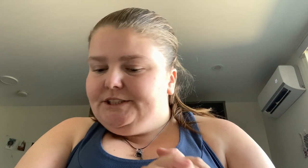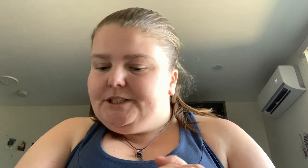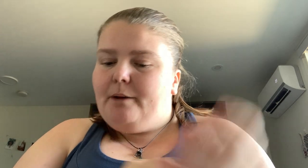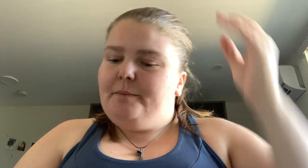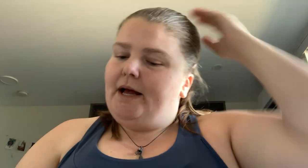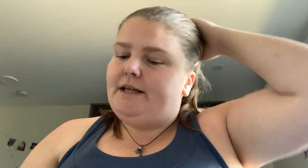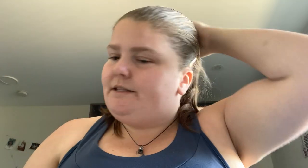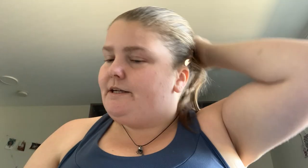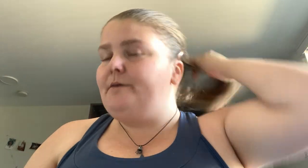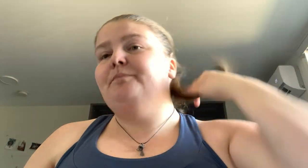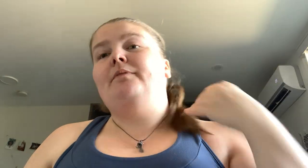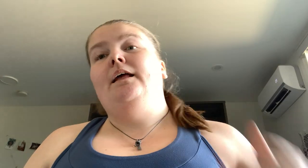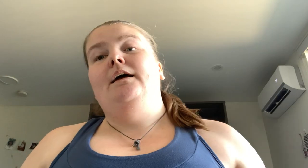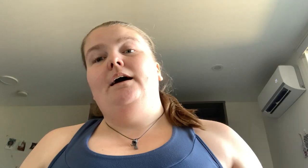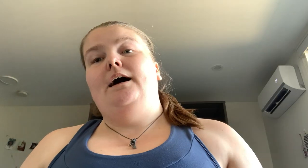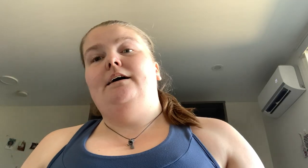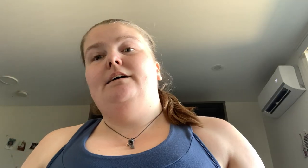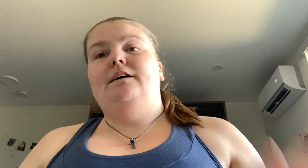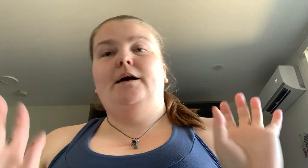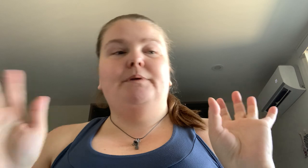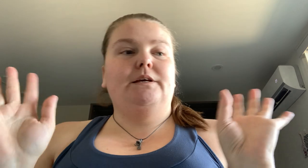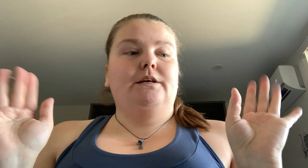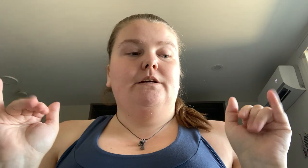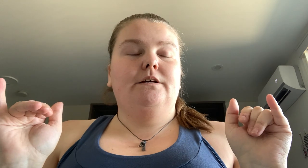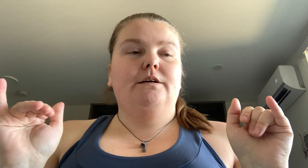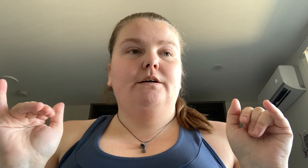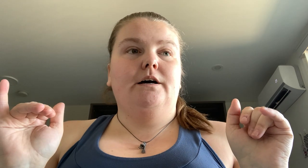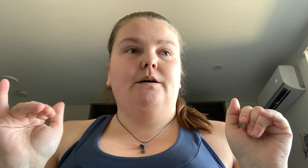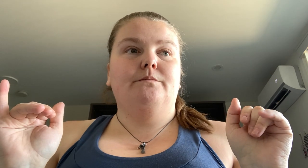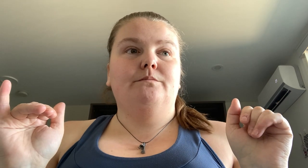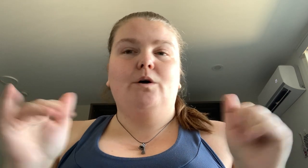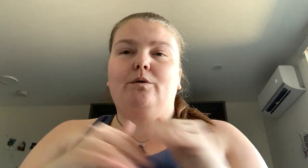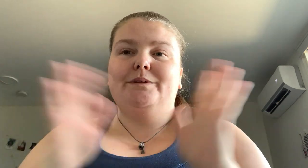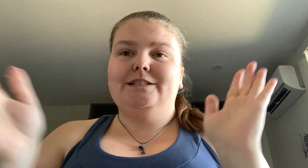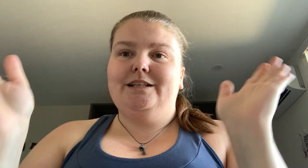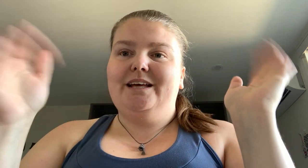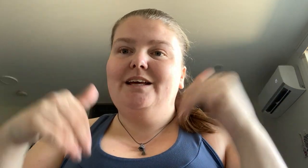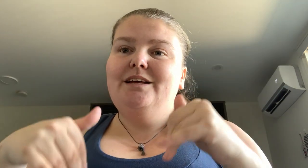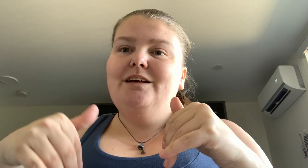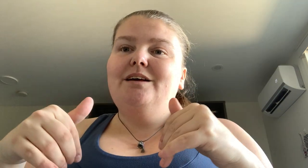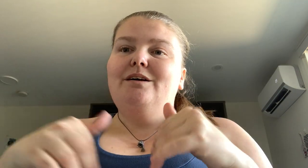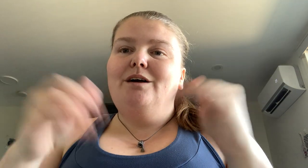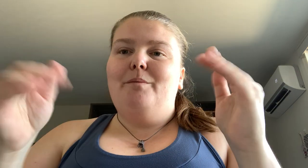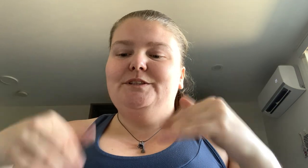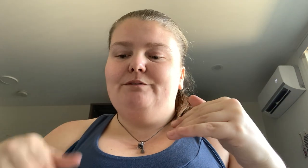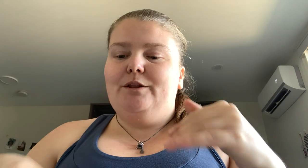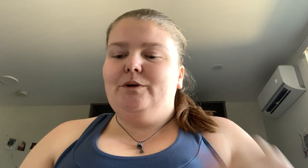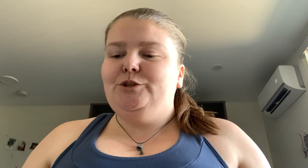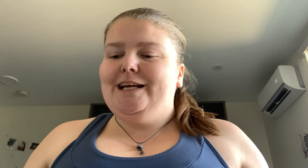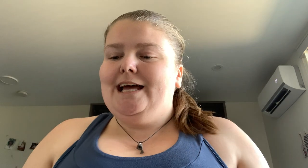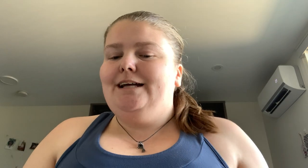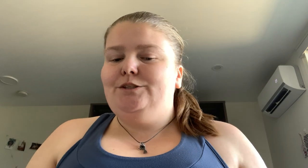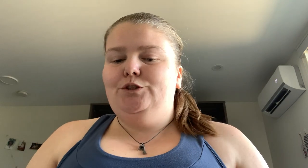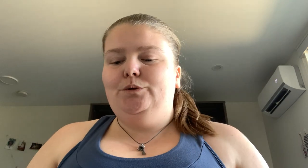some and I'd be um open to like comments of other ones so I can add to